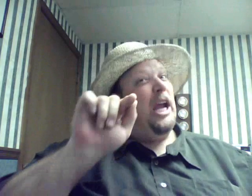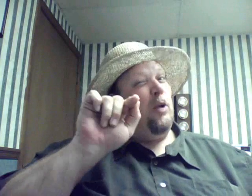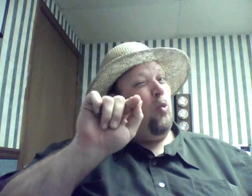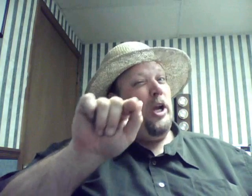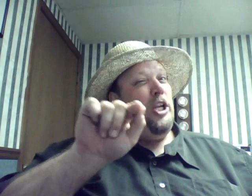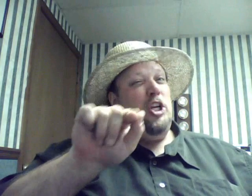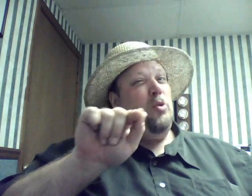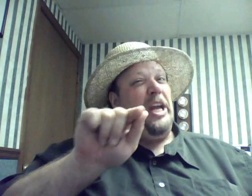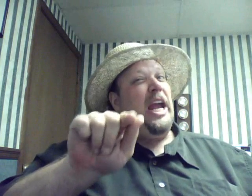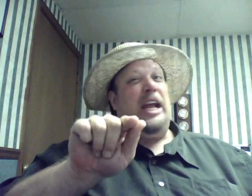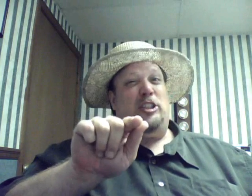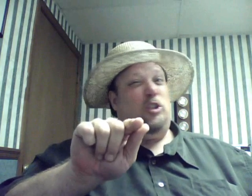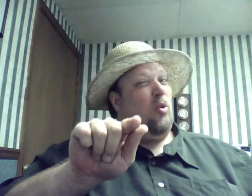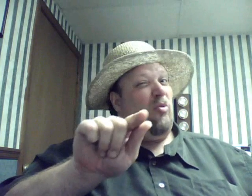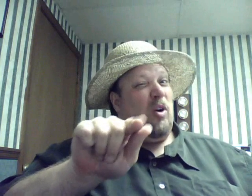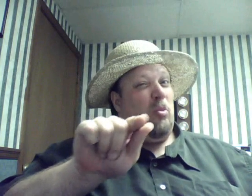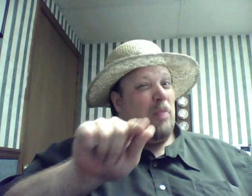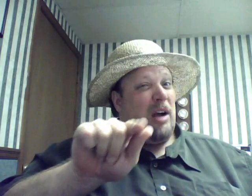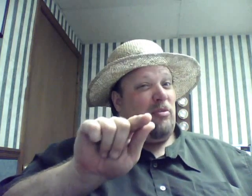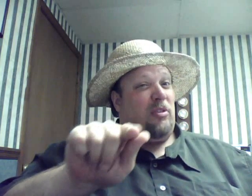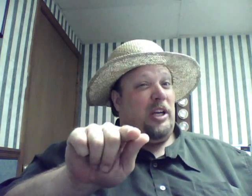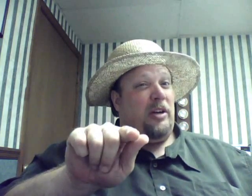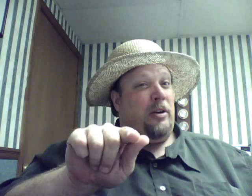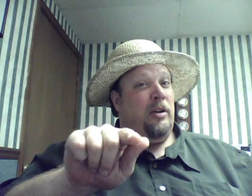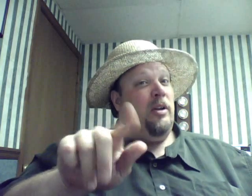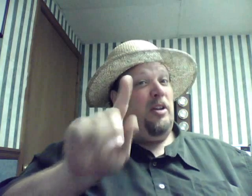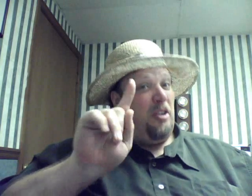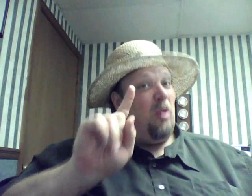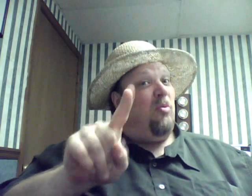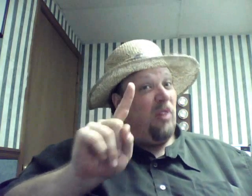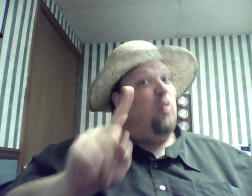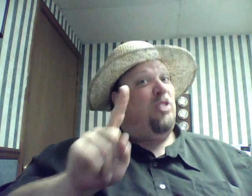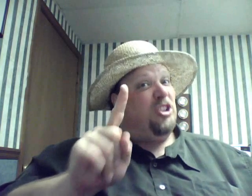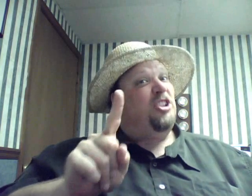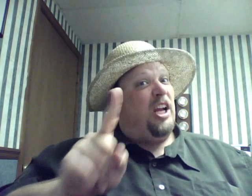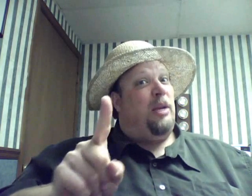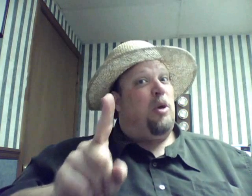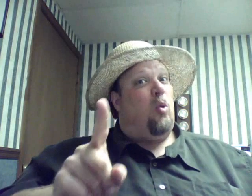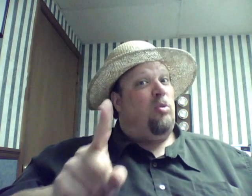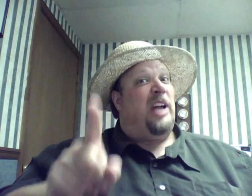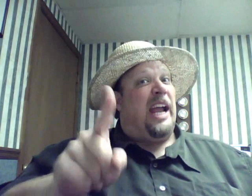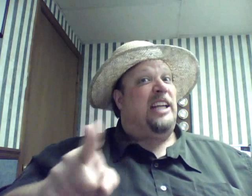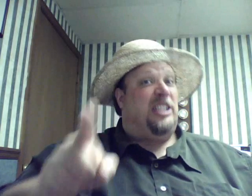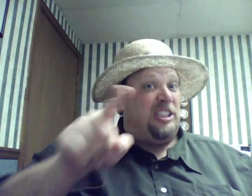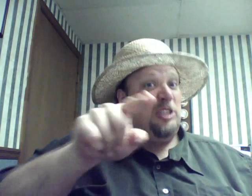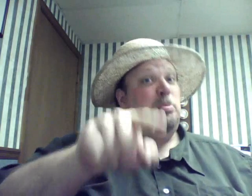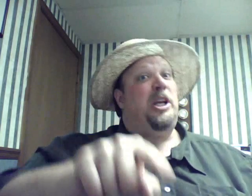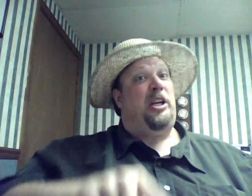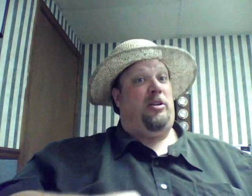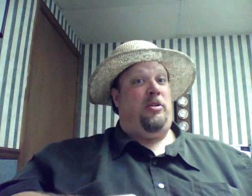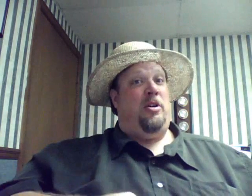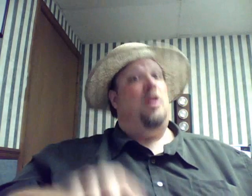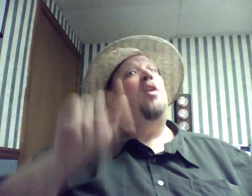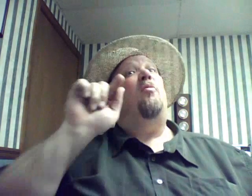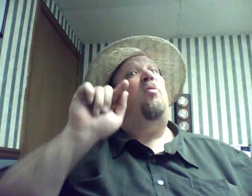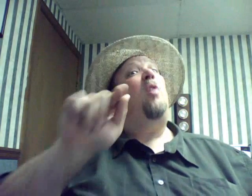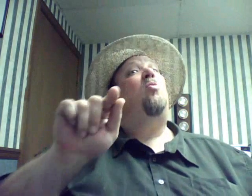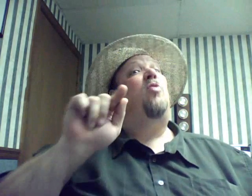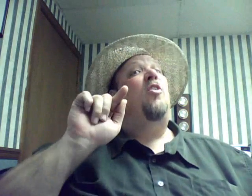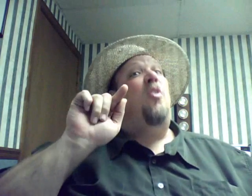And when you cast your vote, my friend, don't vote the same old tax and spend. Vote for